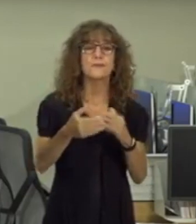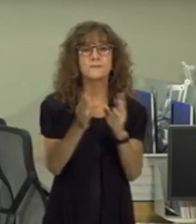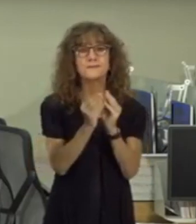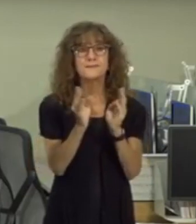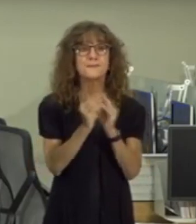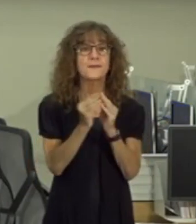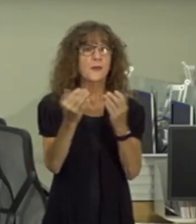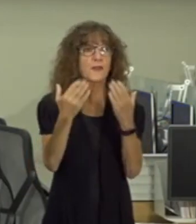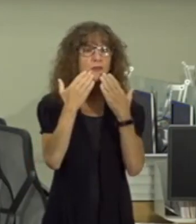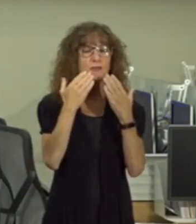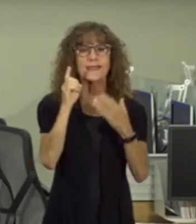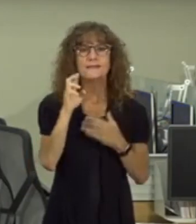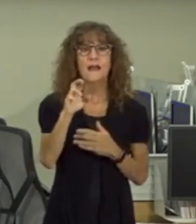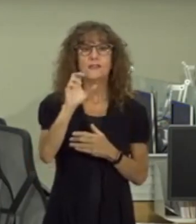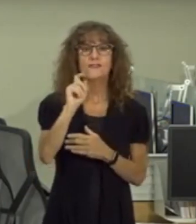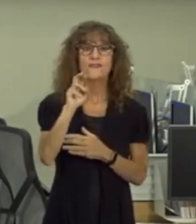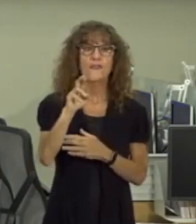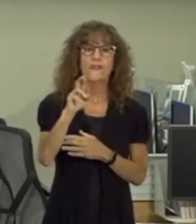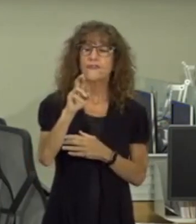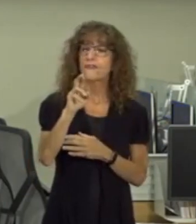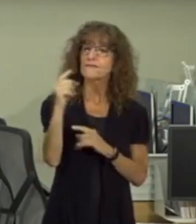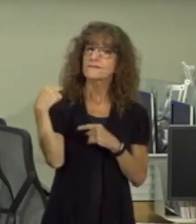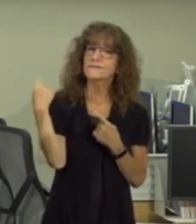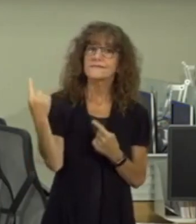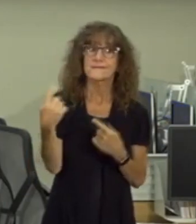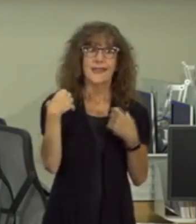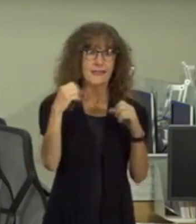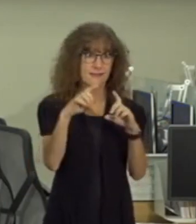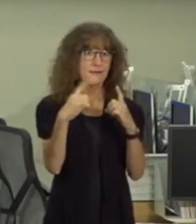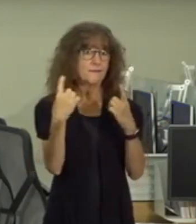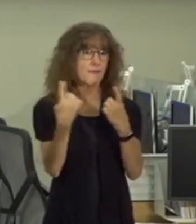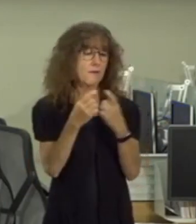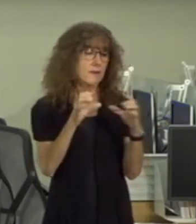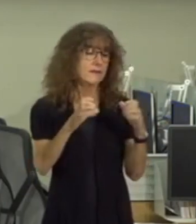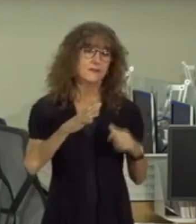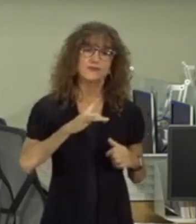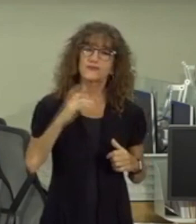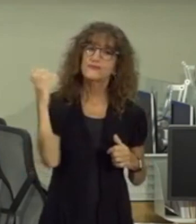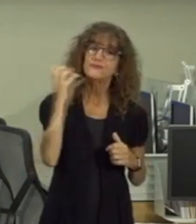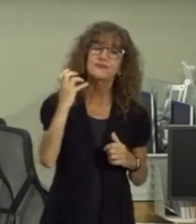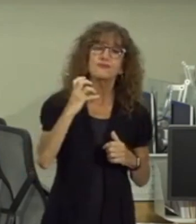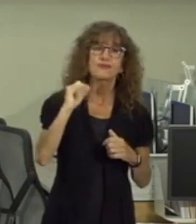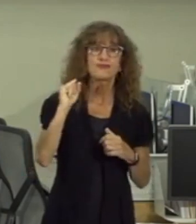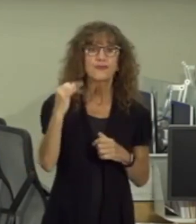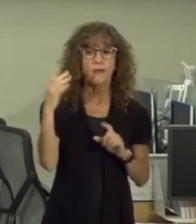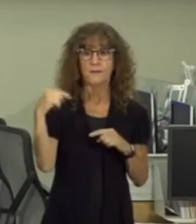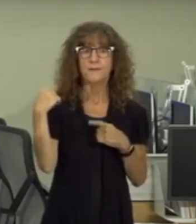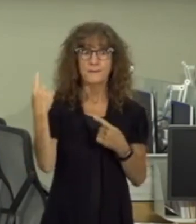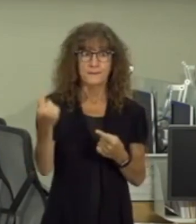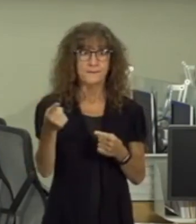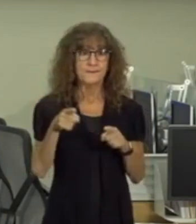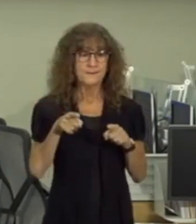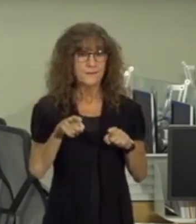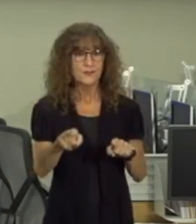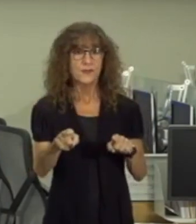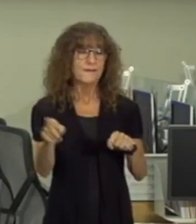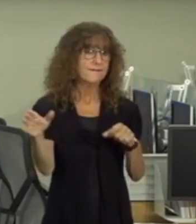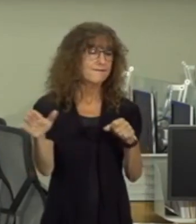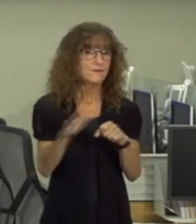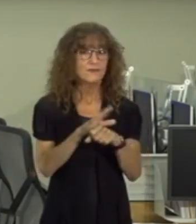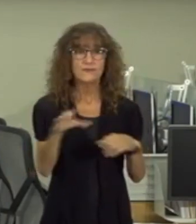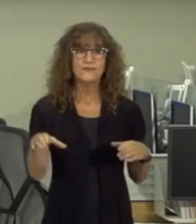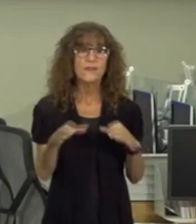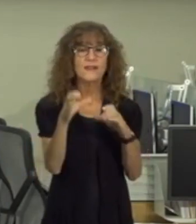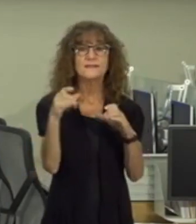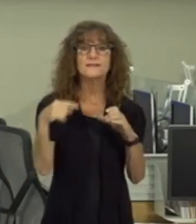want to thank dr. Carter as always in the health department who have done a phenomenal job during this entire crisis they have made